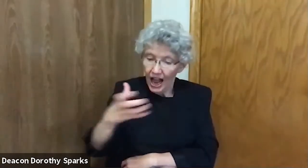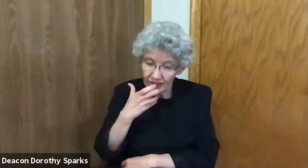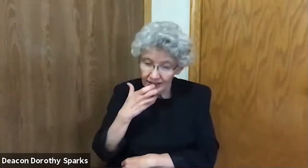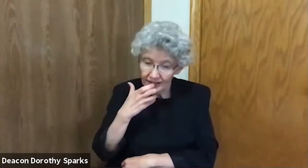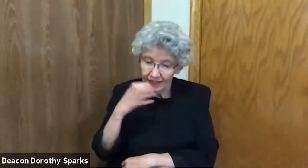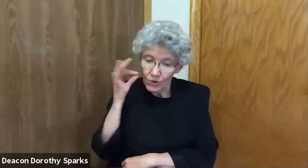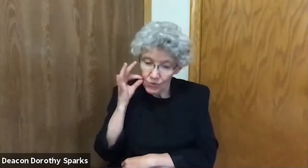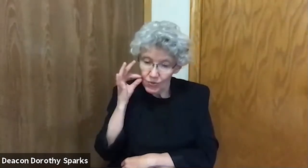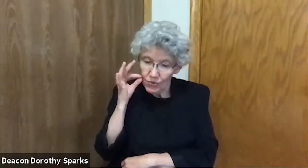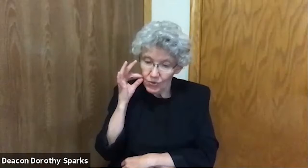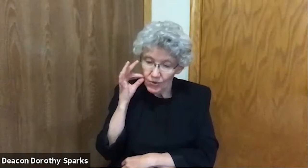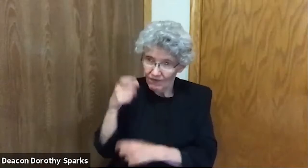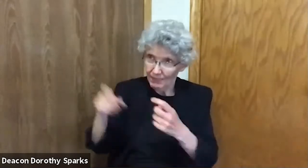You will see what you have done.